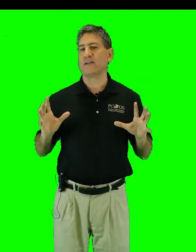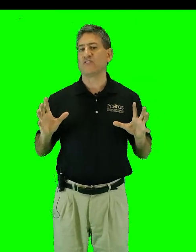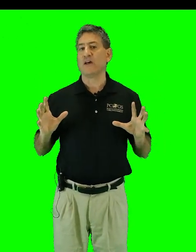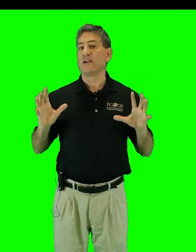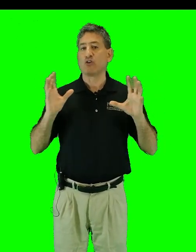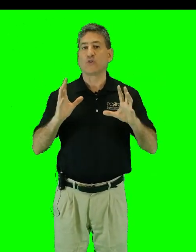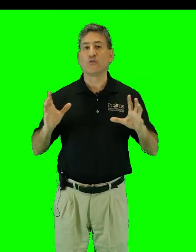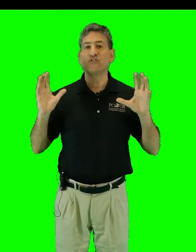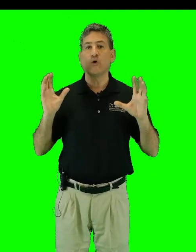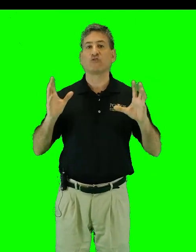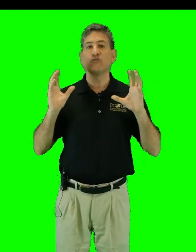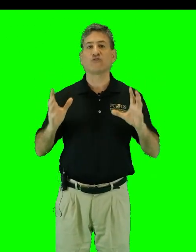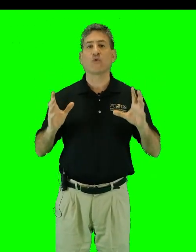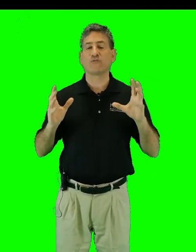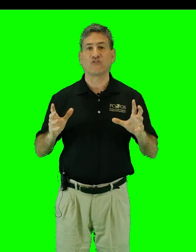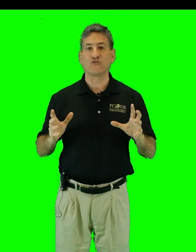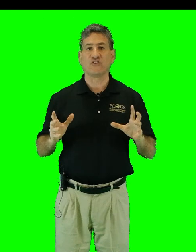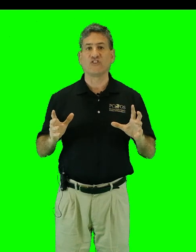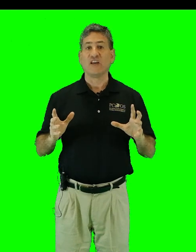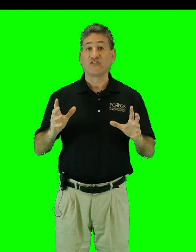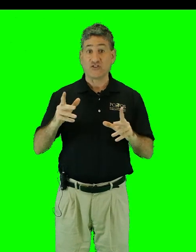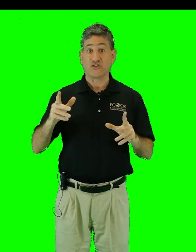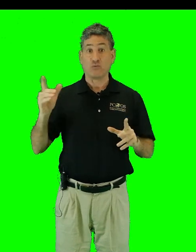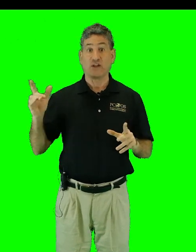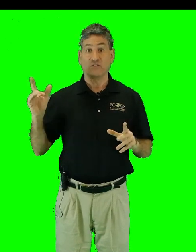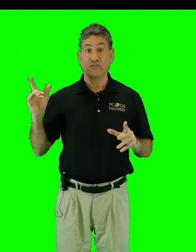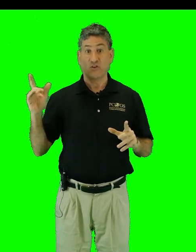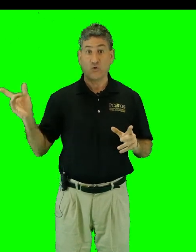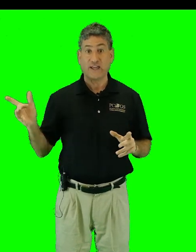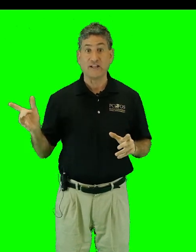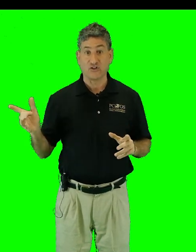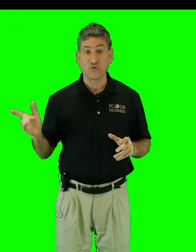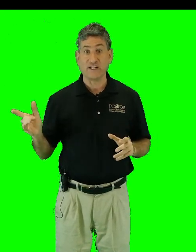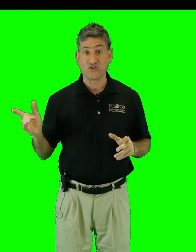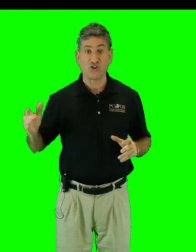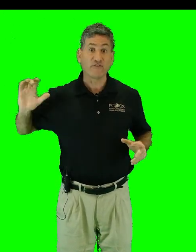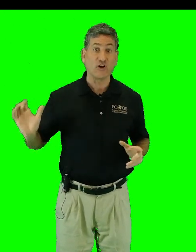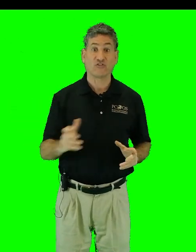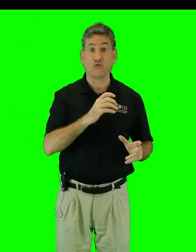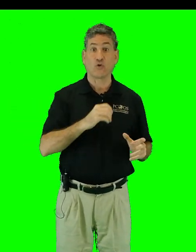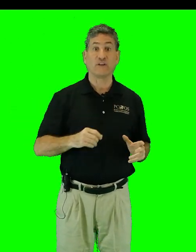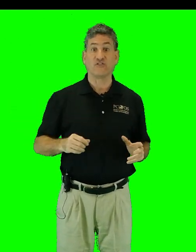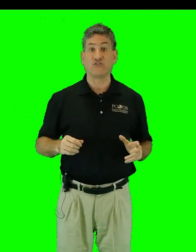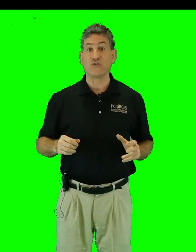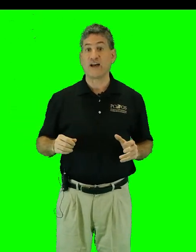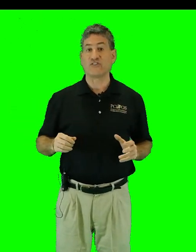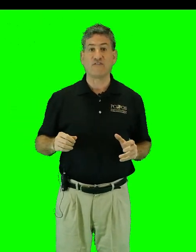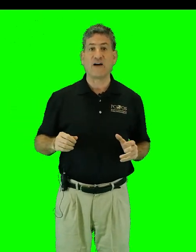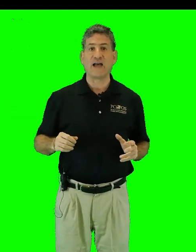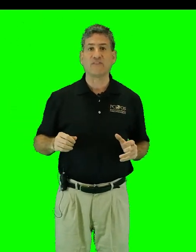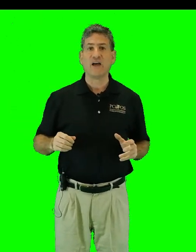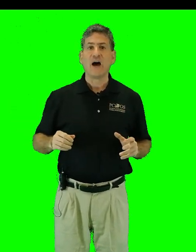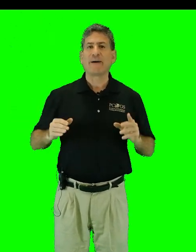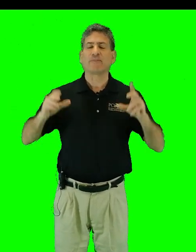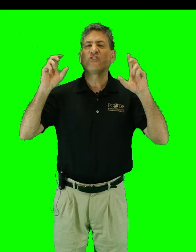could reduce coastal storm surges such as the one Hurricane Katrina shoved onto New Orleans in 2005 by up to